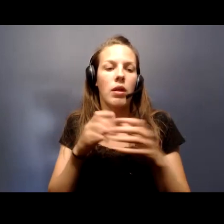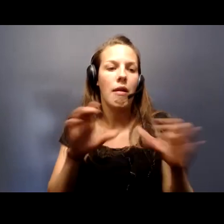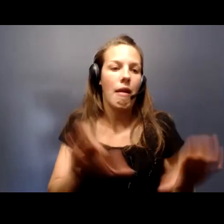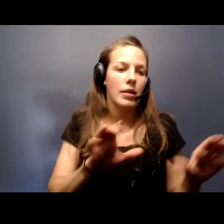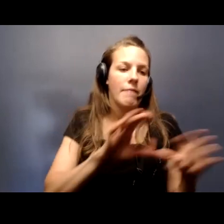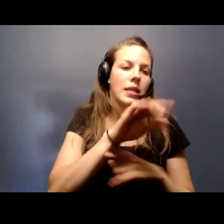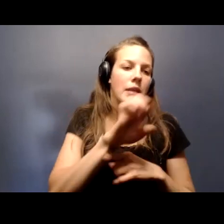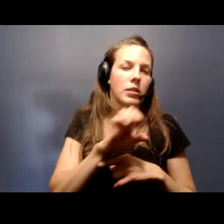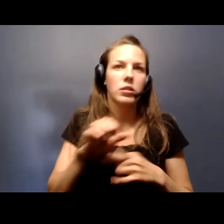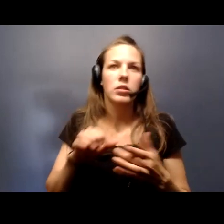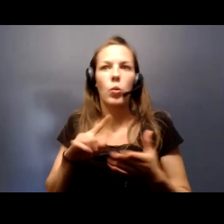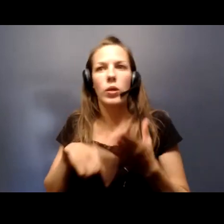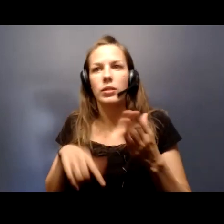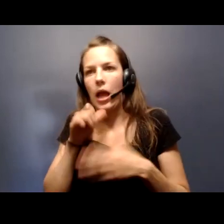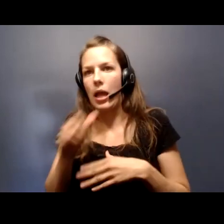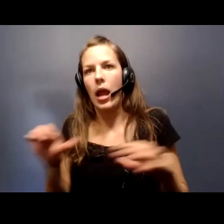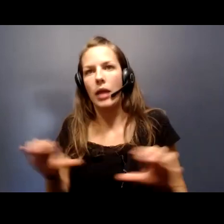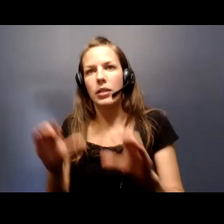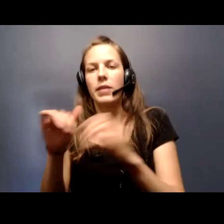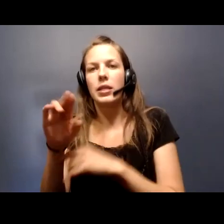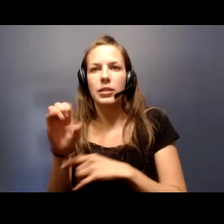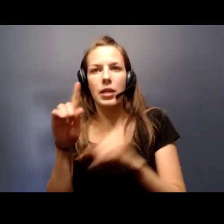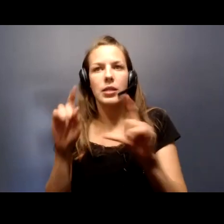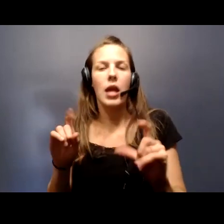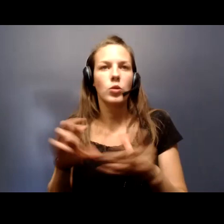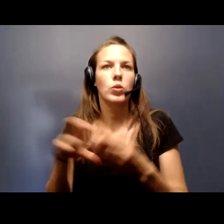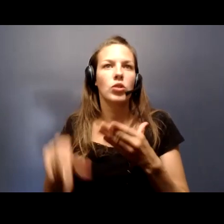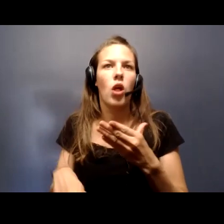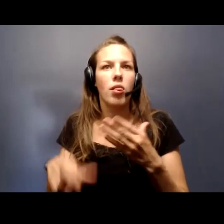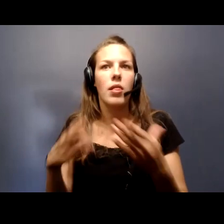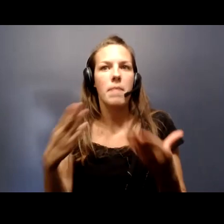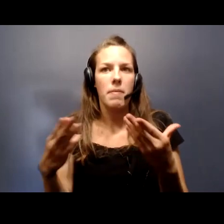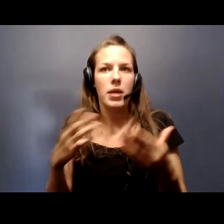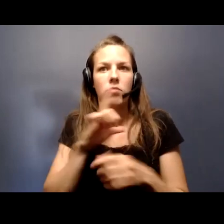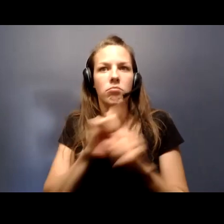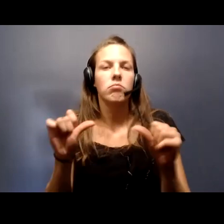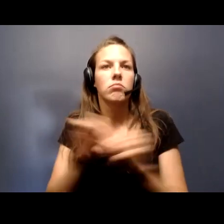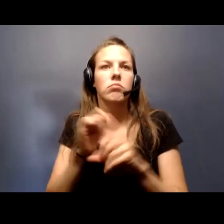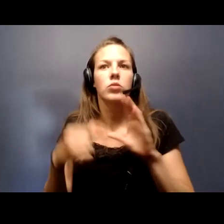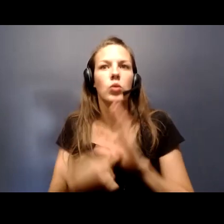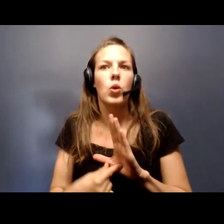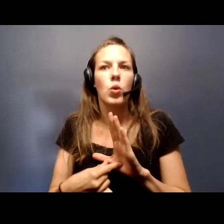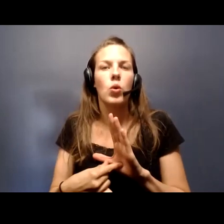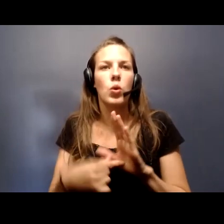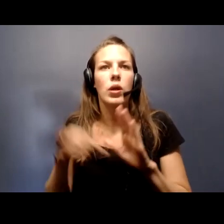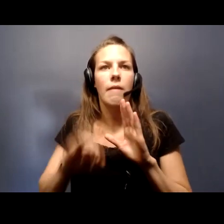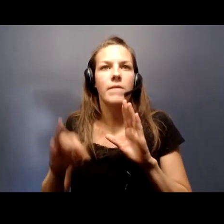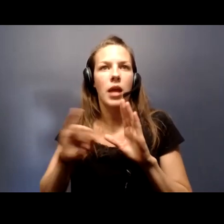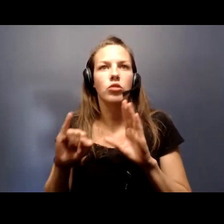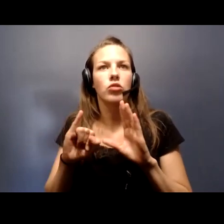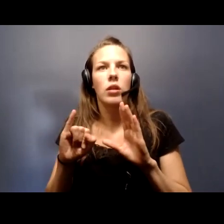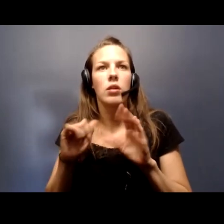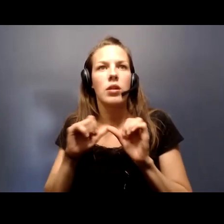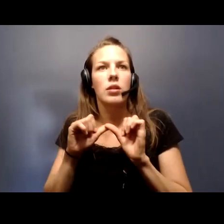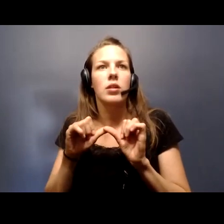and which are test results that may, in fact, reflect infections as long